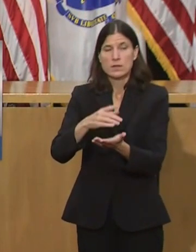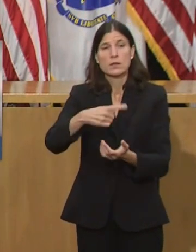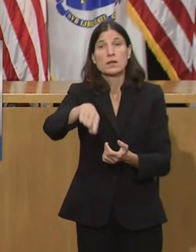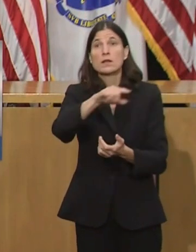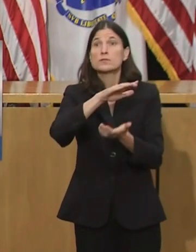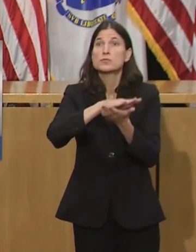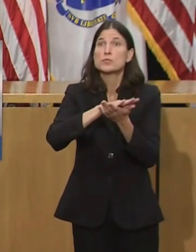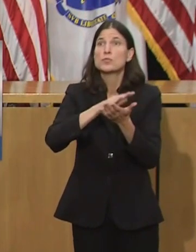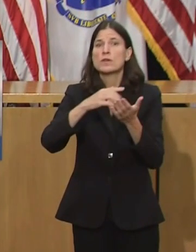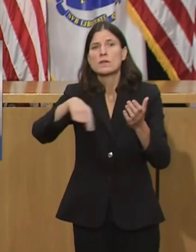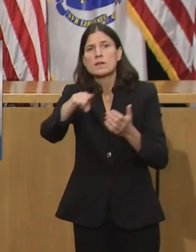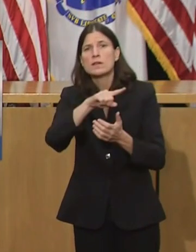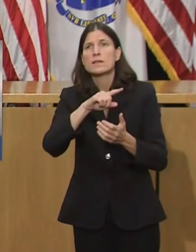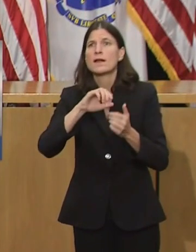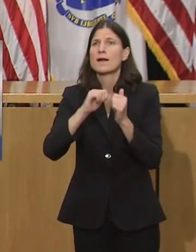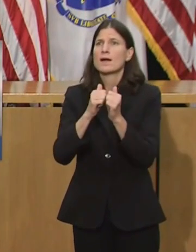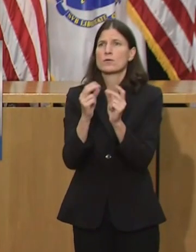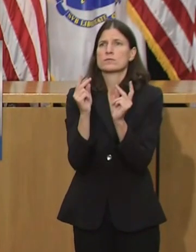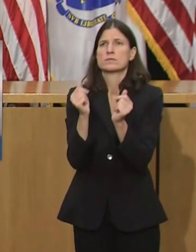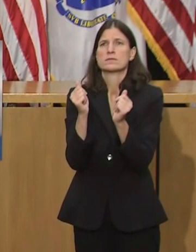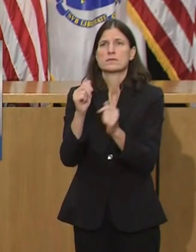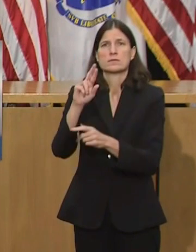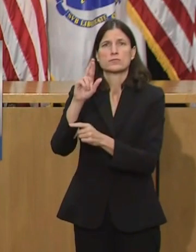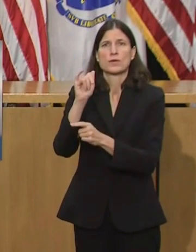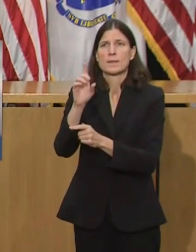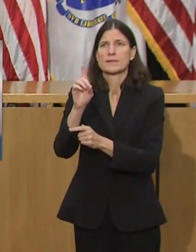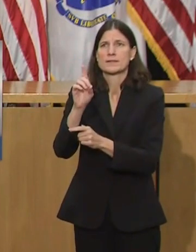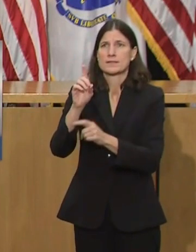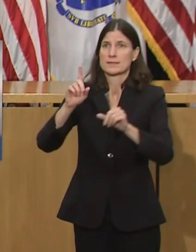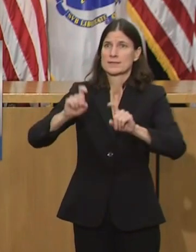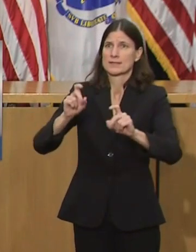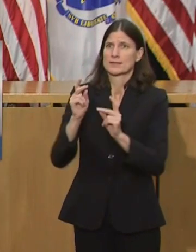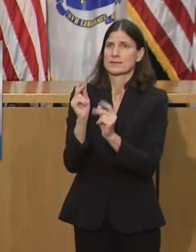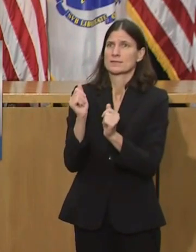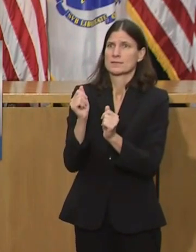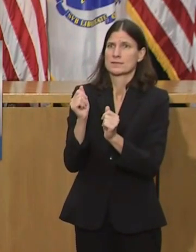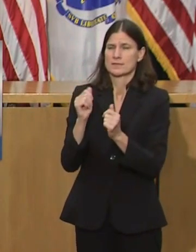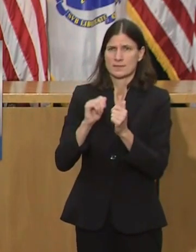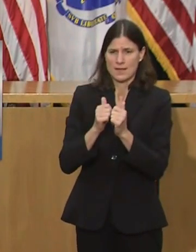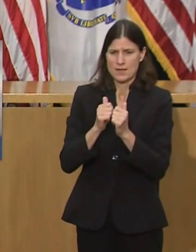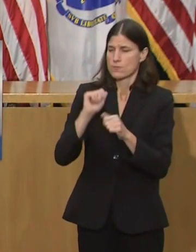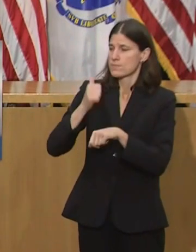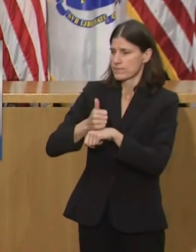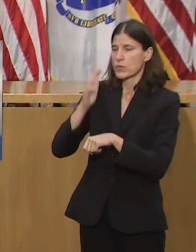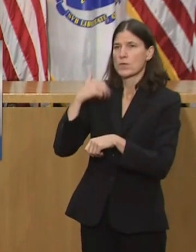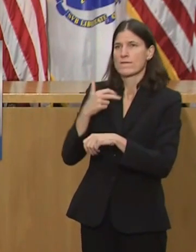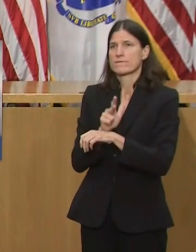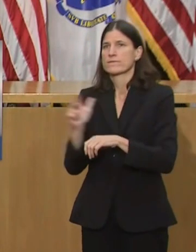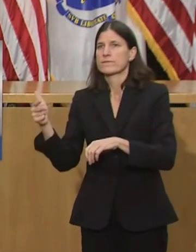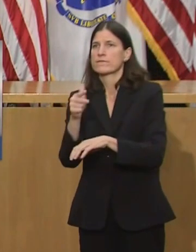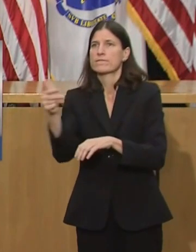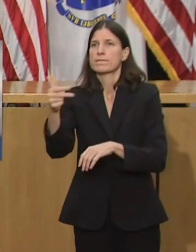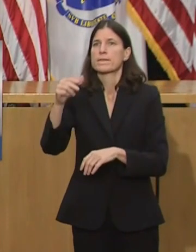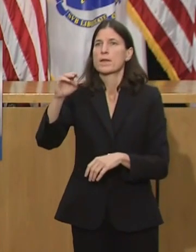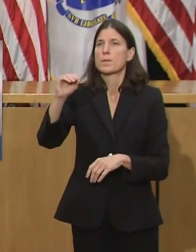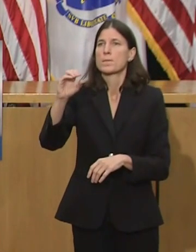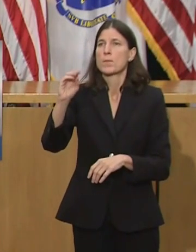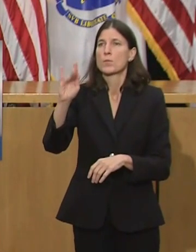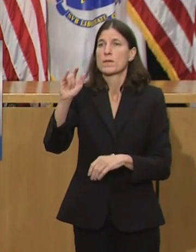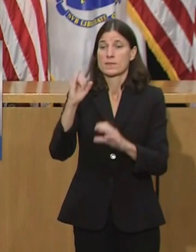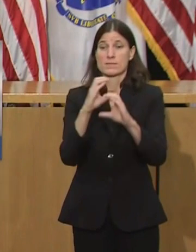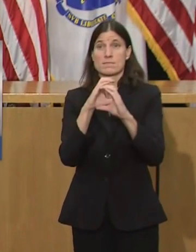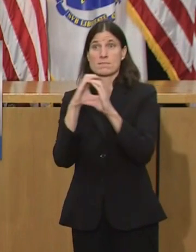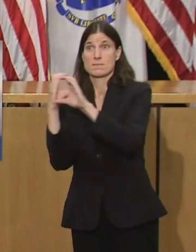deployed if the following minimal conditions applied. For example, if two or more students or staff within the classroom group